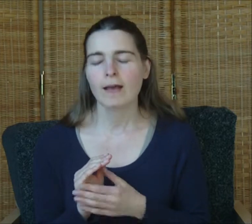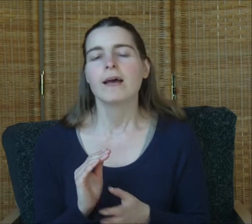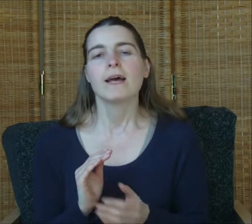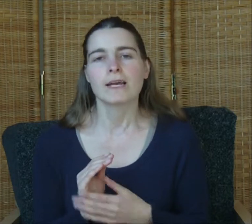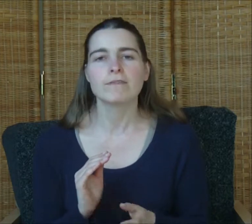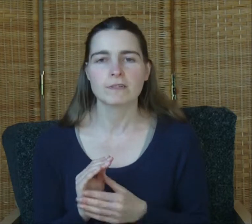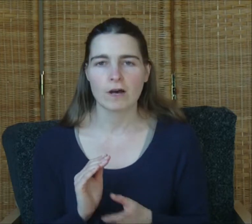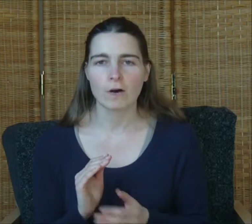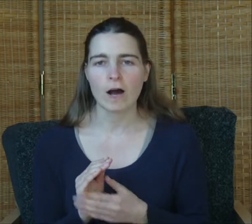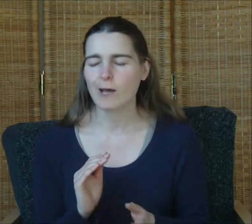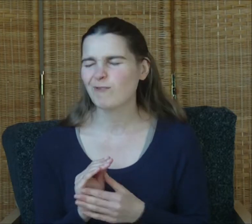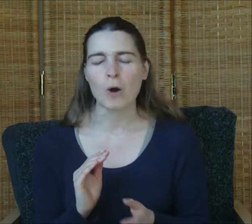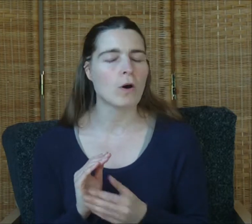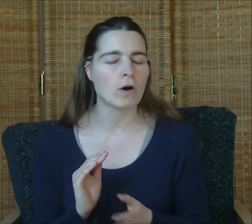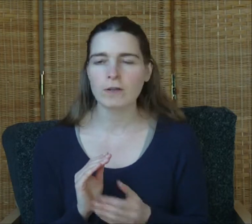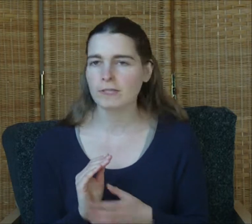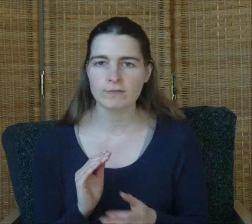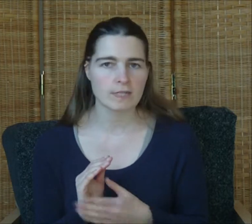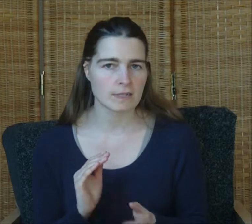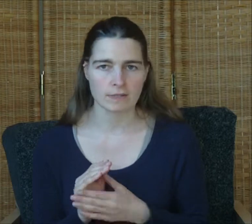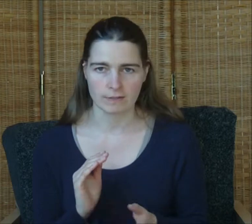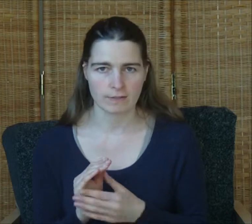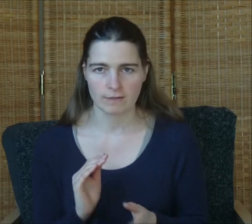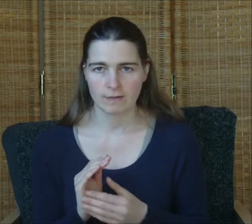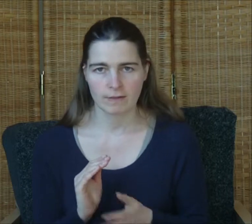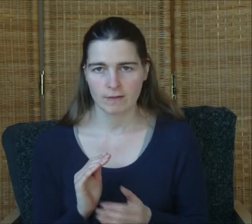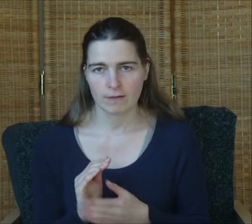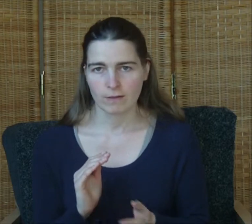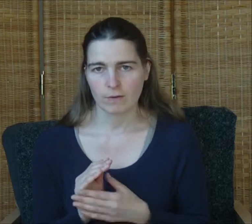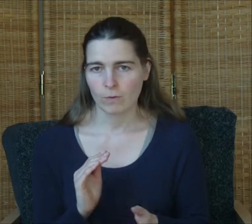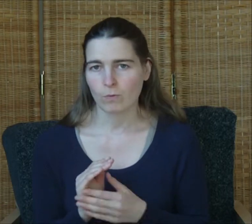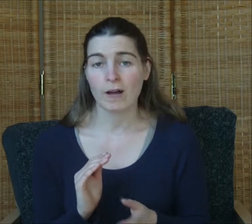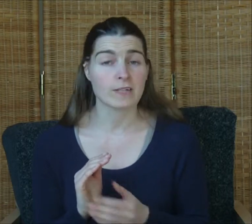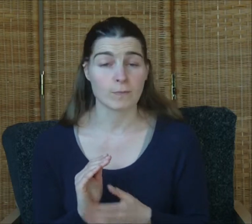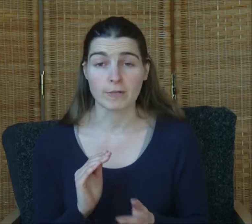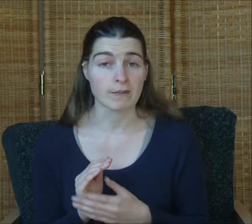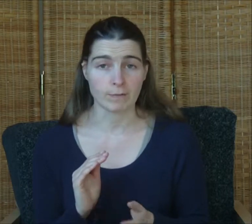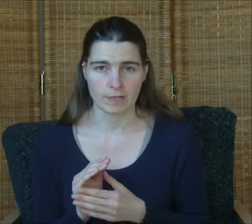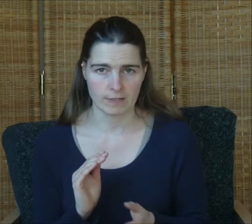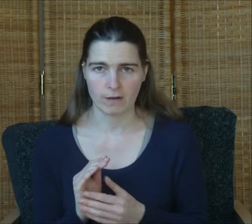Even though I have all these reasons why I don't believe in myself.